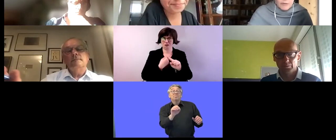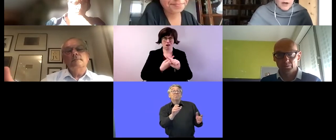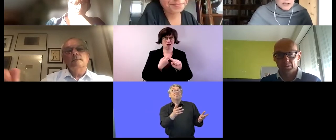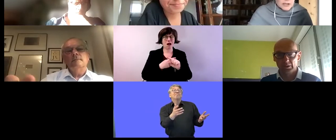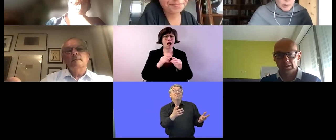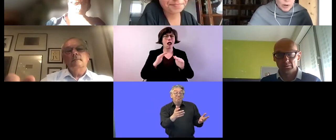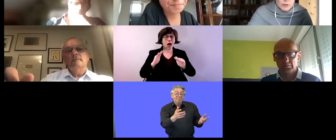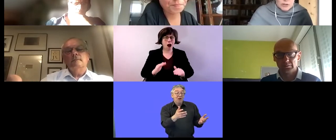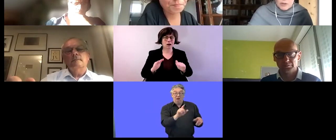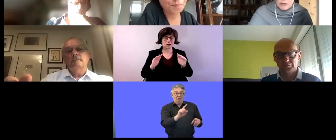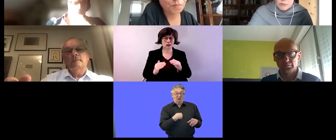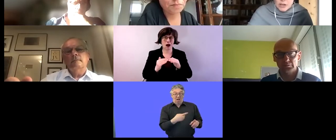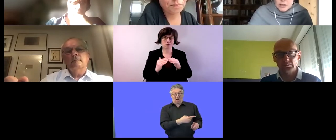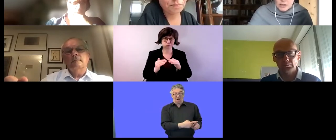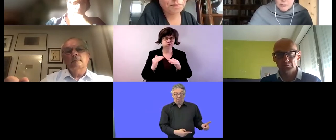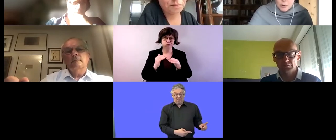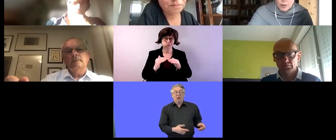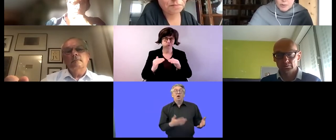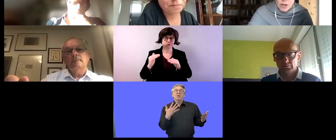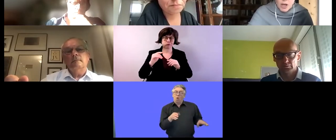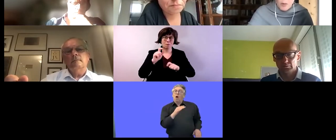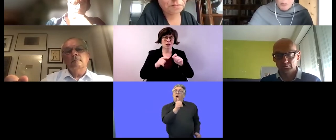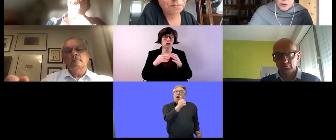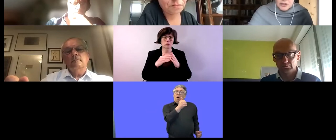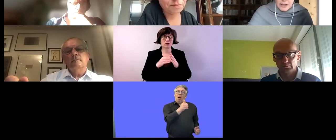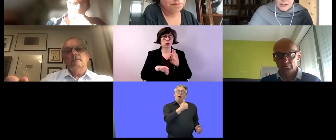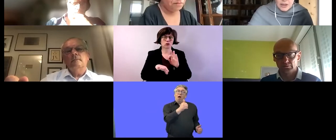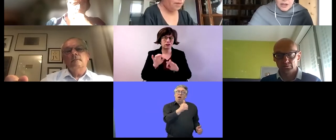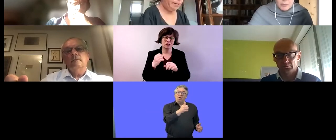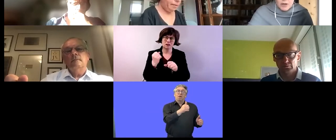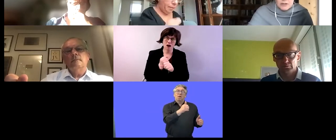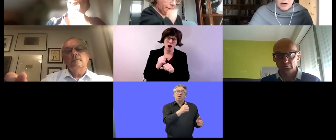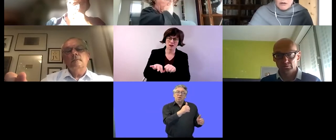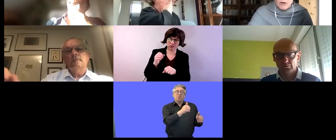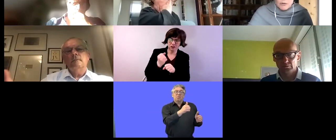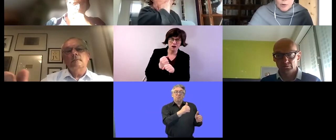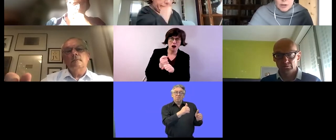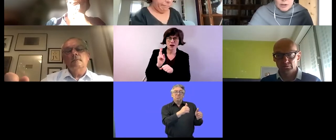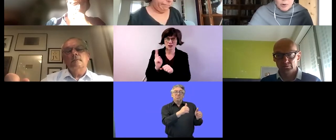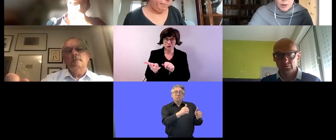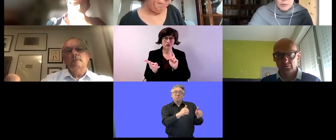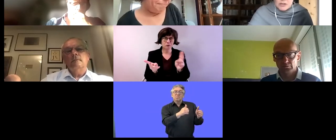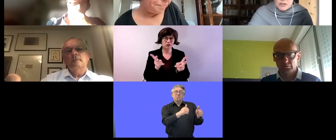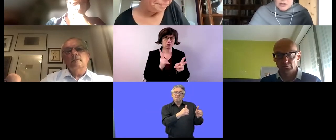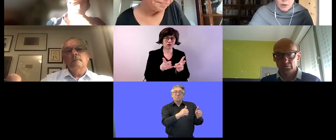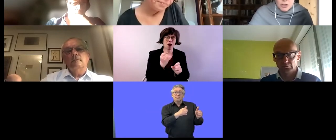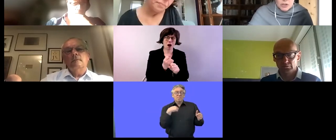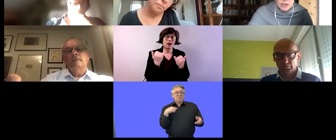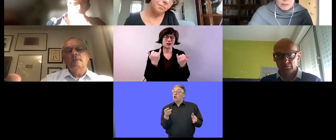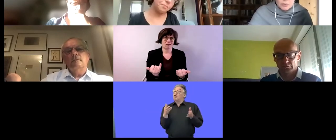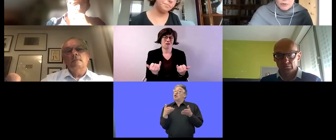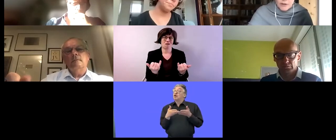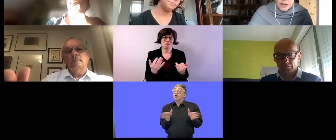finding employment and being retained in employment but that is i think because our overall employment situation